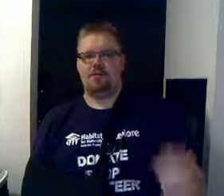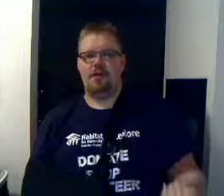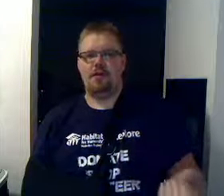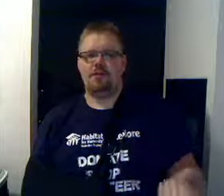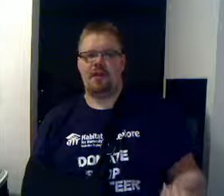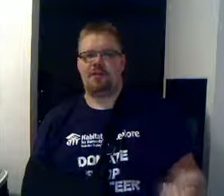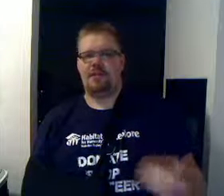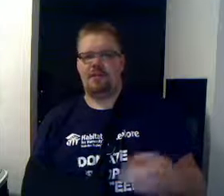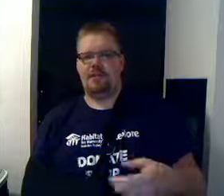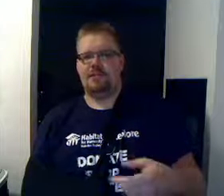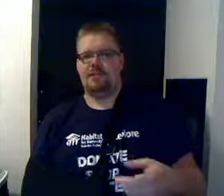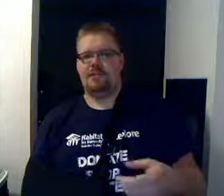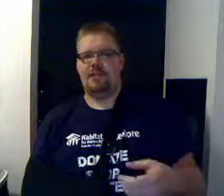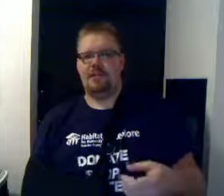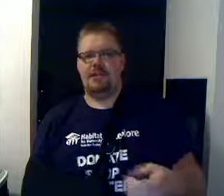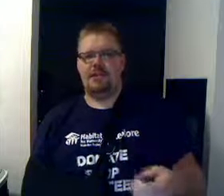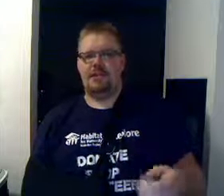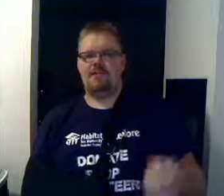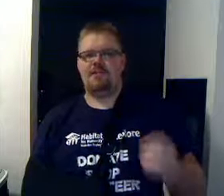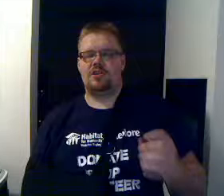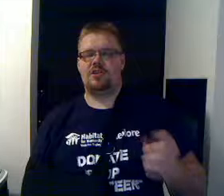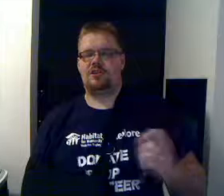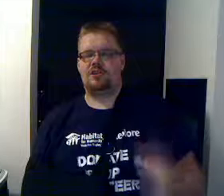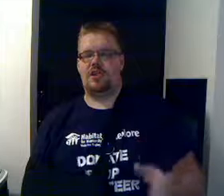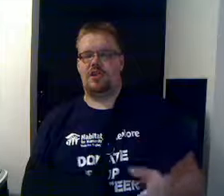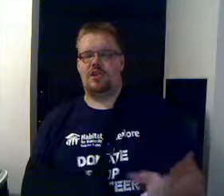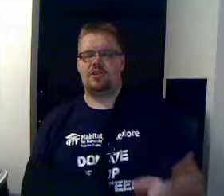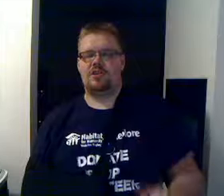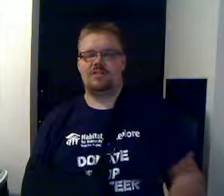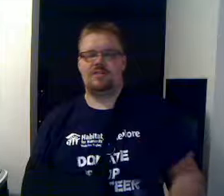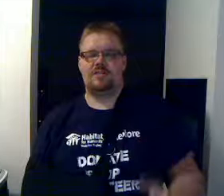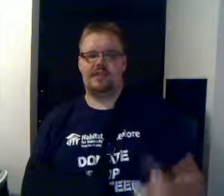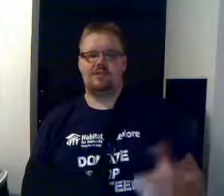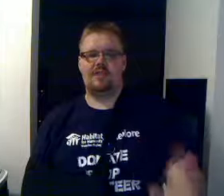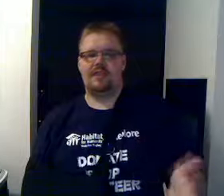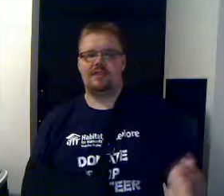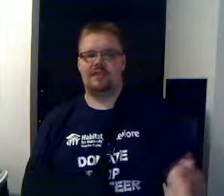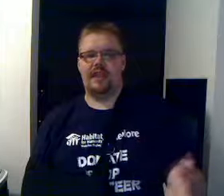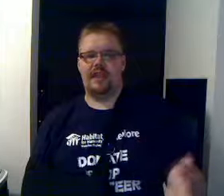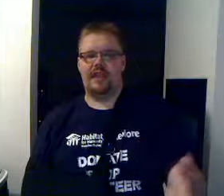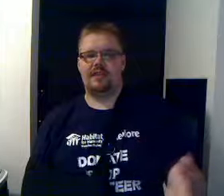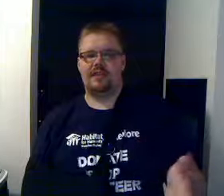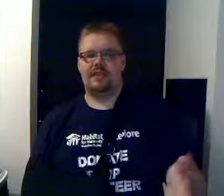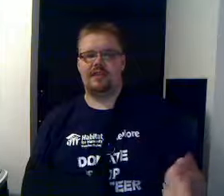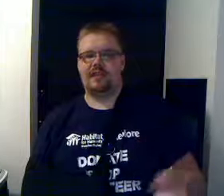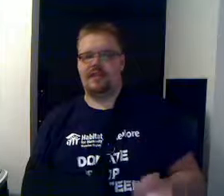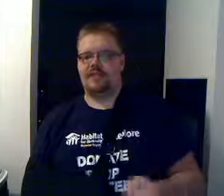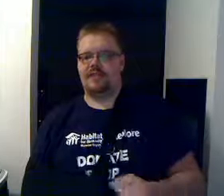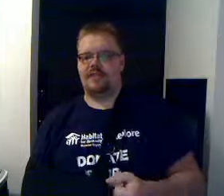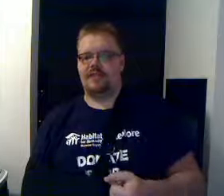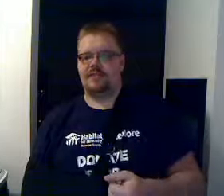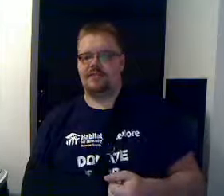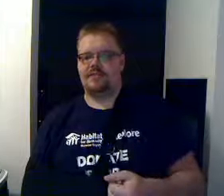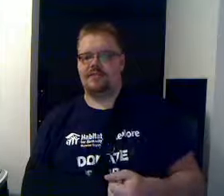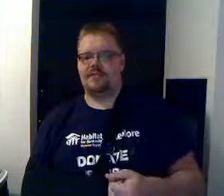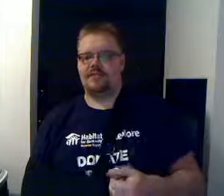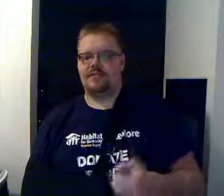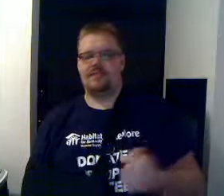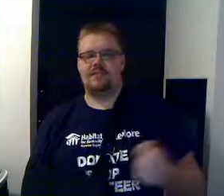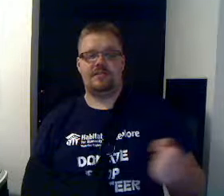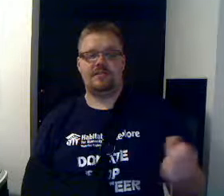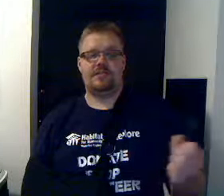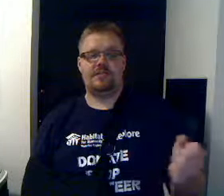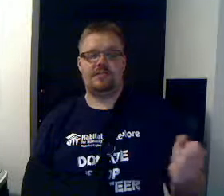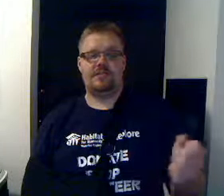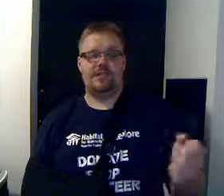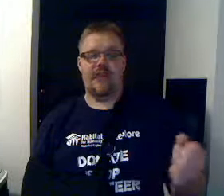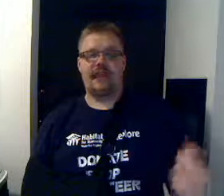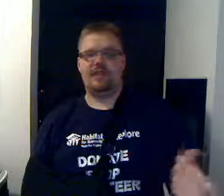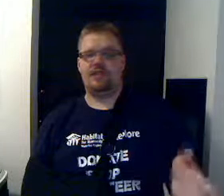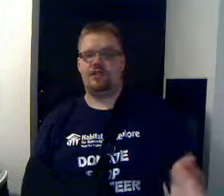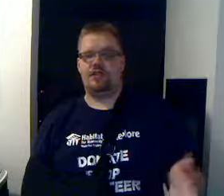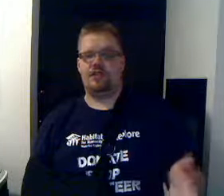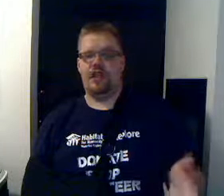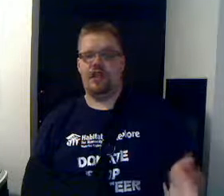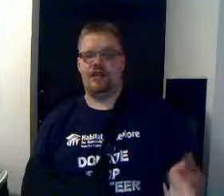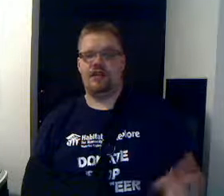don't know things they do for too long. Some players can handle it, some players can enjoy it.